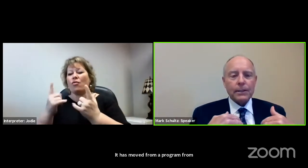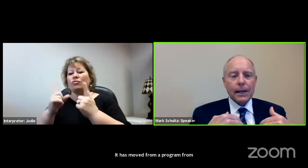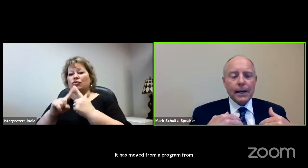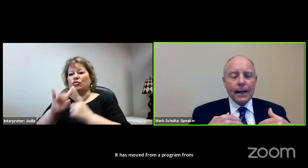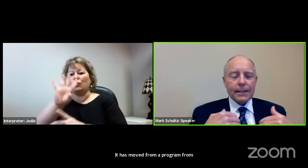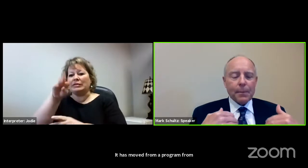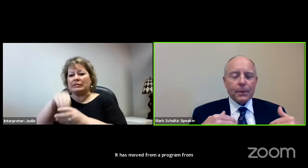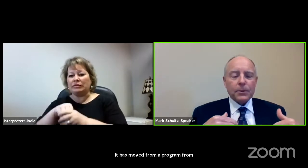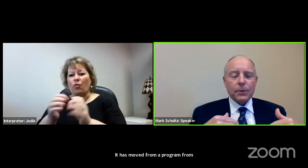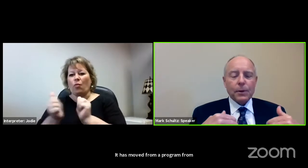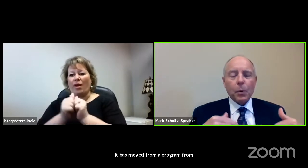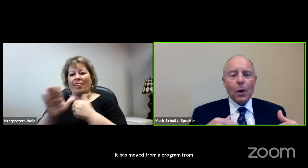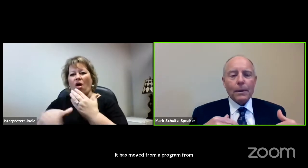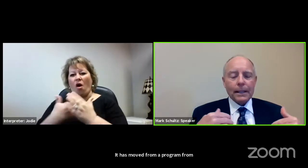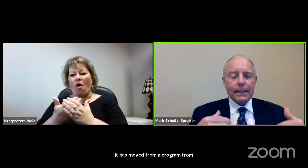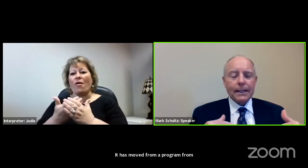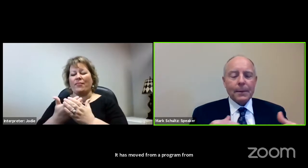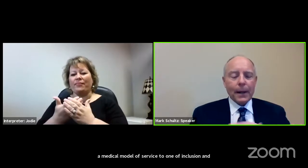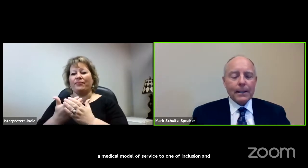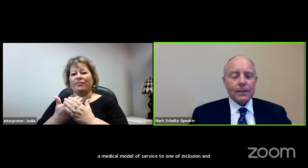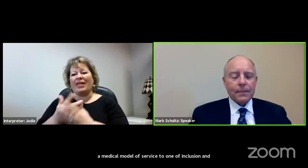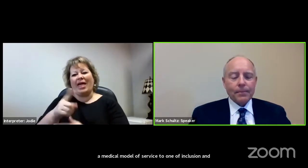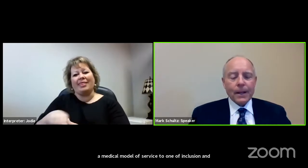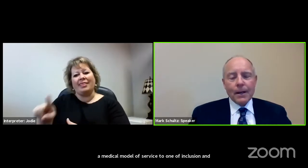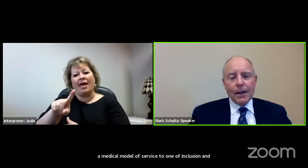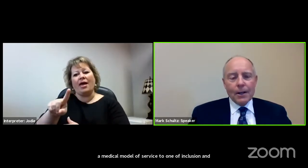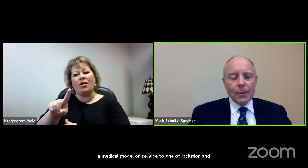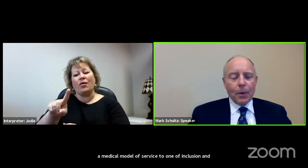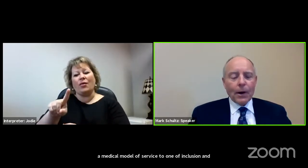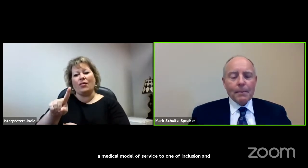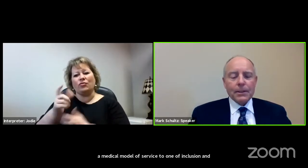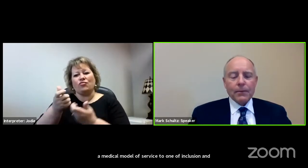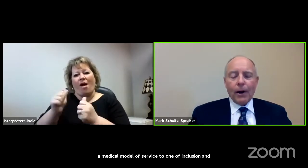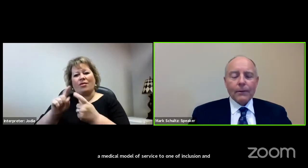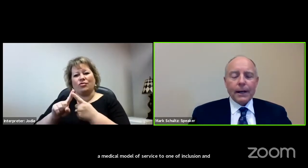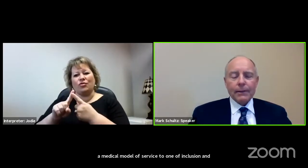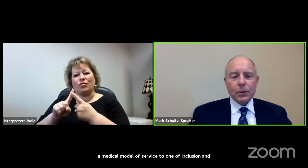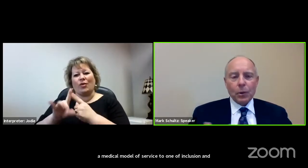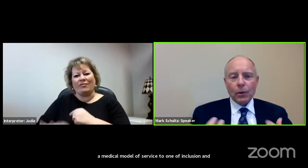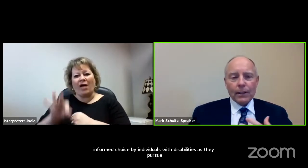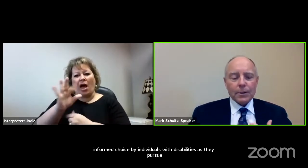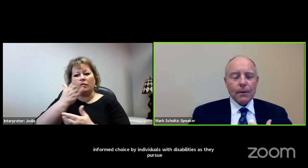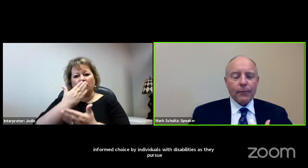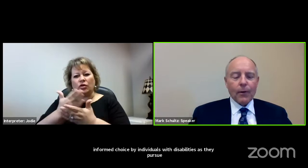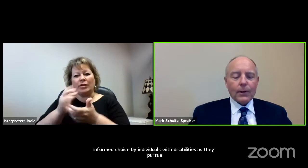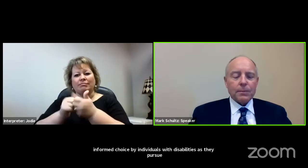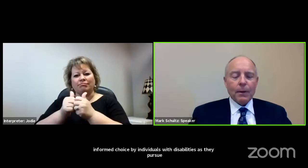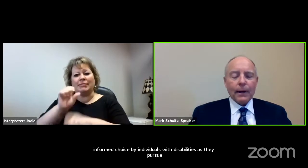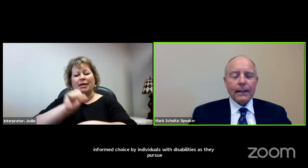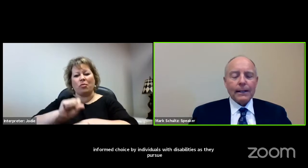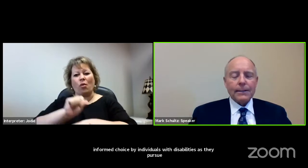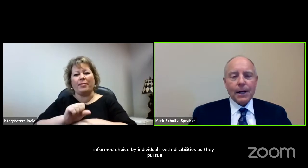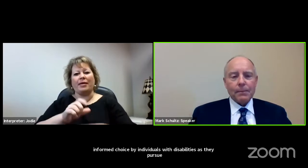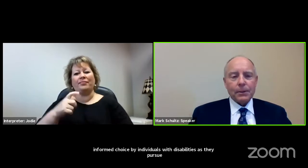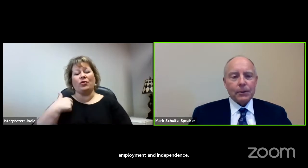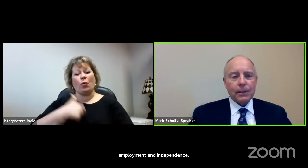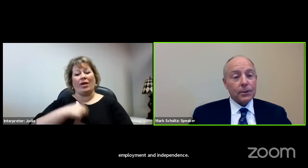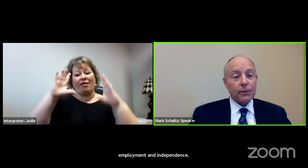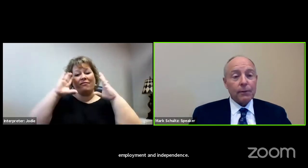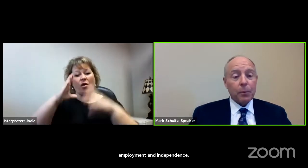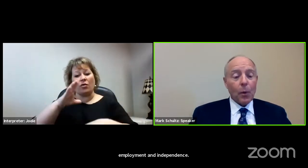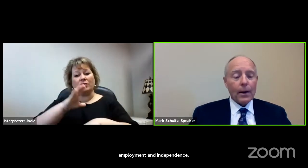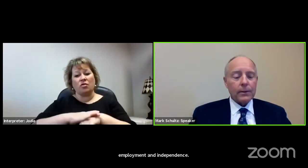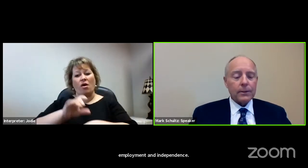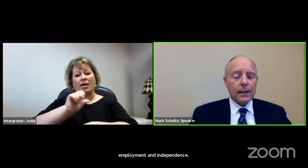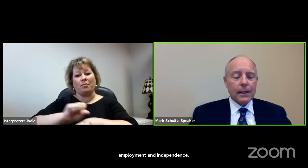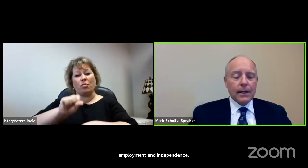disabilities as they pursue employment and independence. The program has evolved to have a dual customer focus by recognizing the opportunity